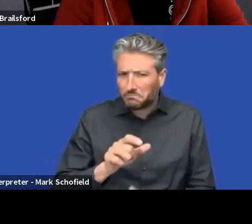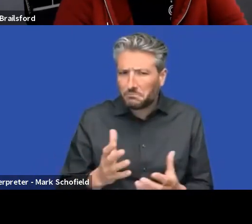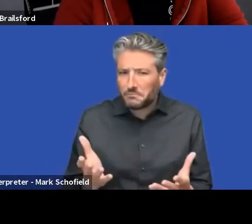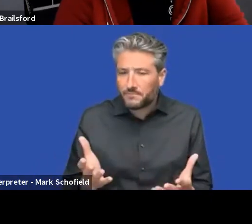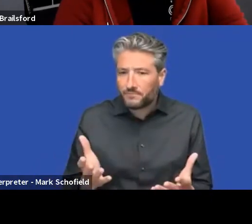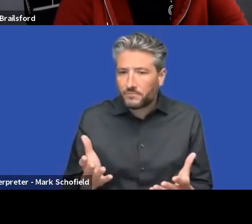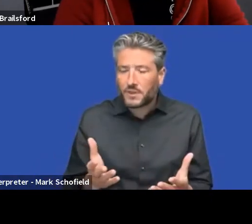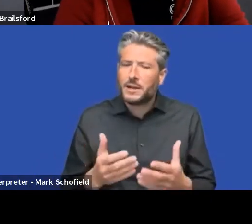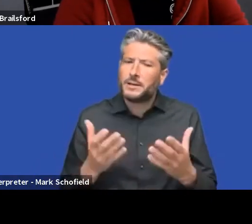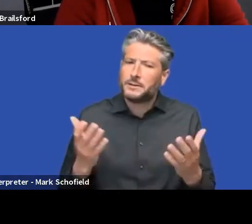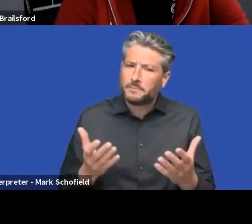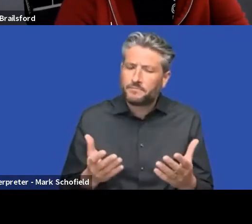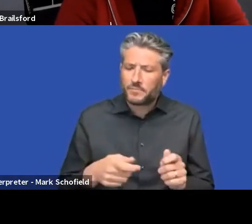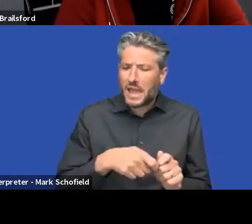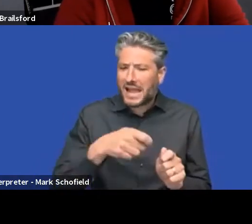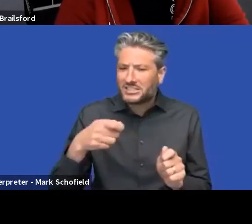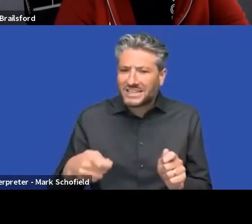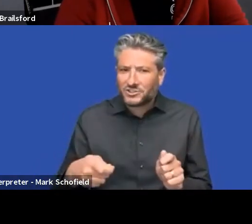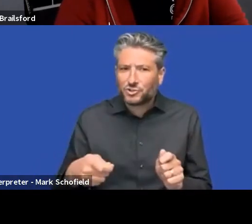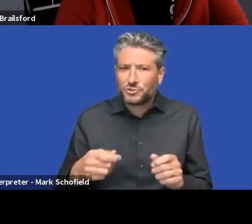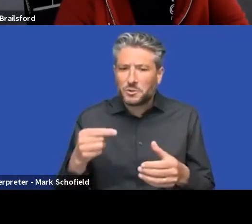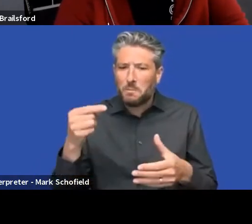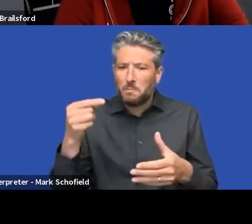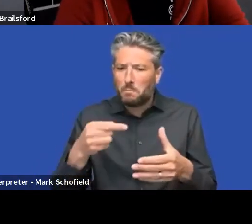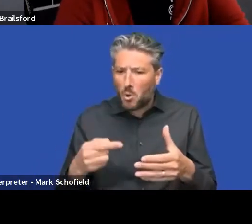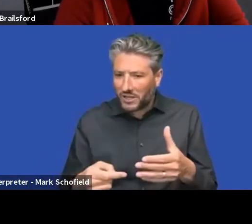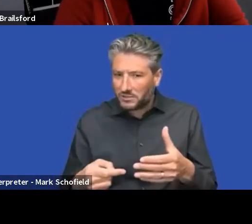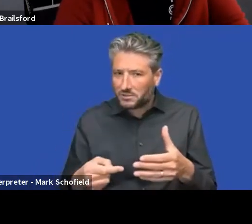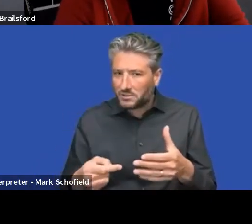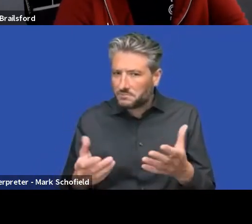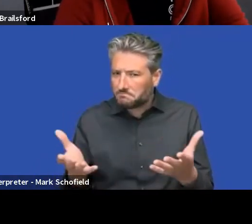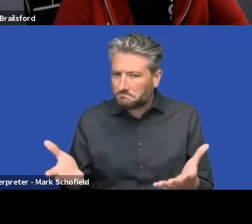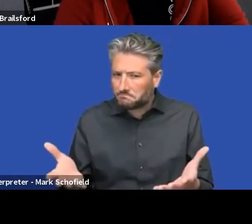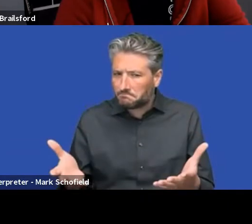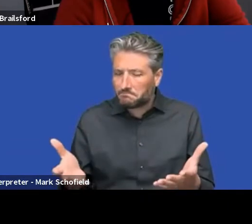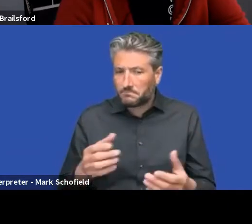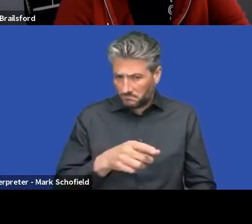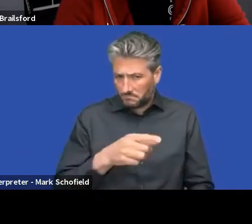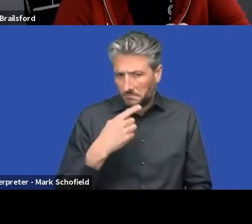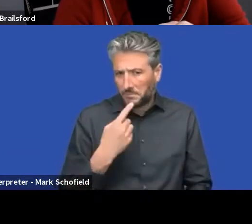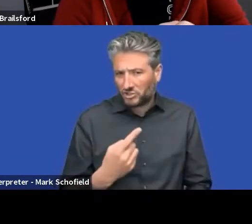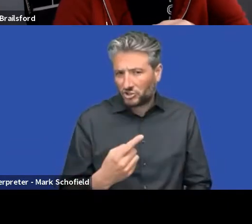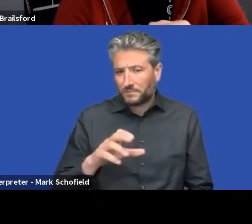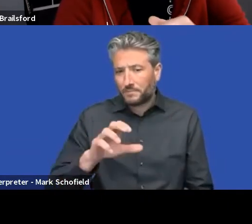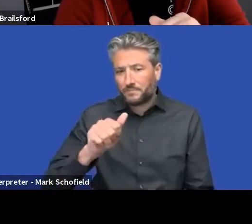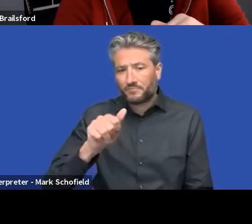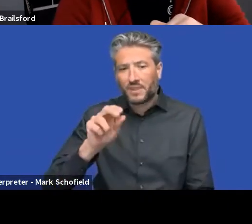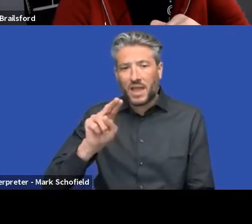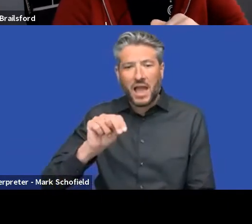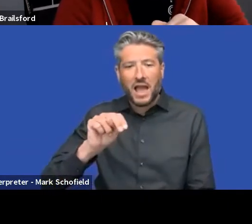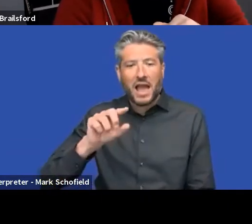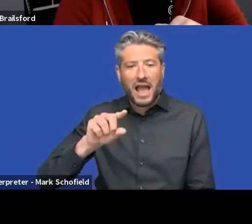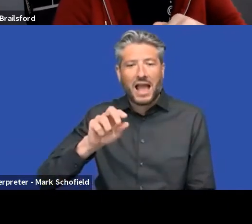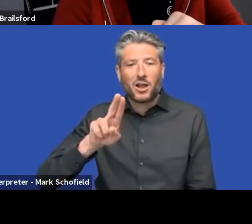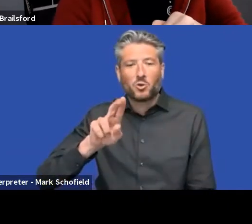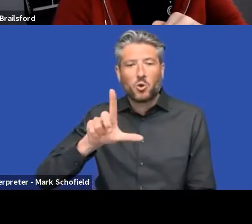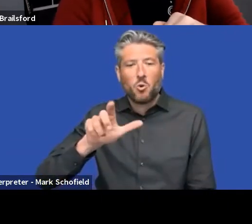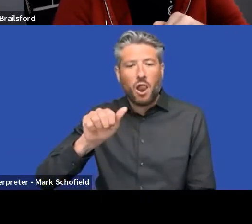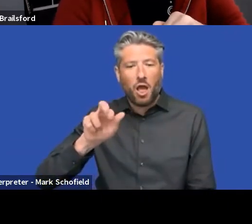available? I think you said earlier that AngularJS is pretty easy to abuse and hook into a lot of things. So I think it'll be